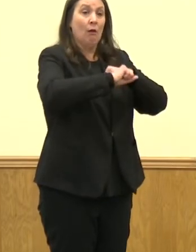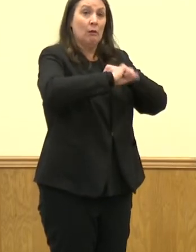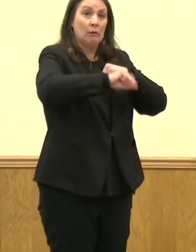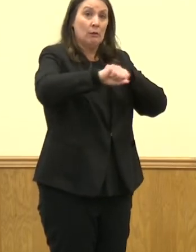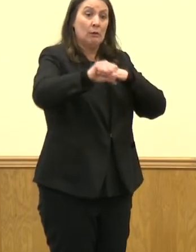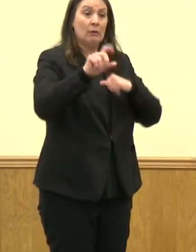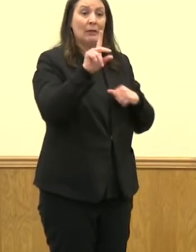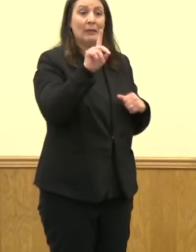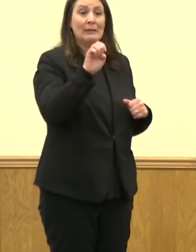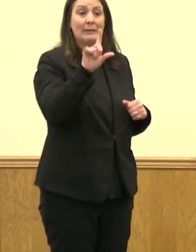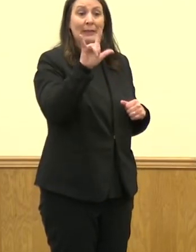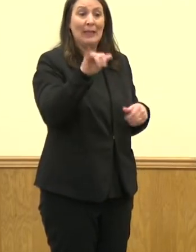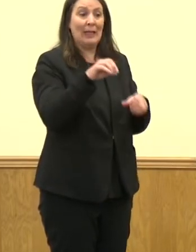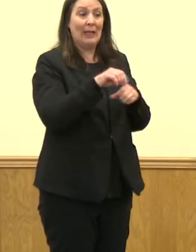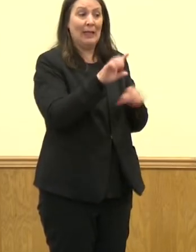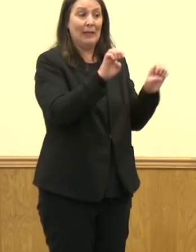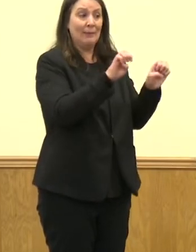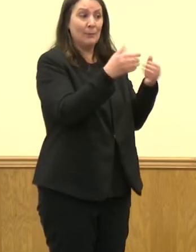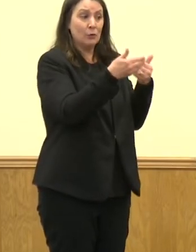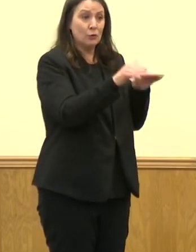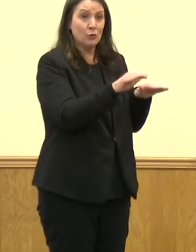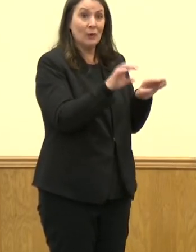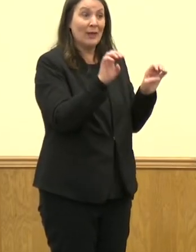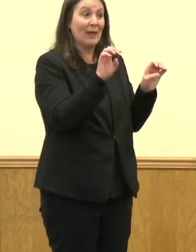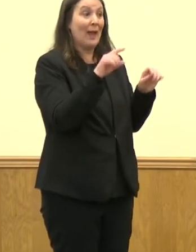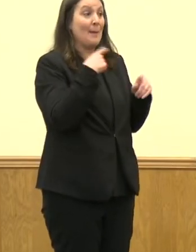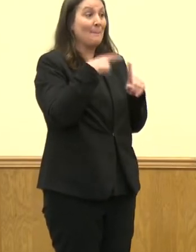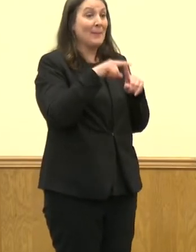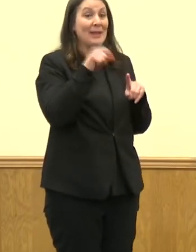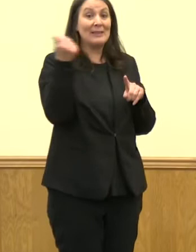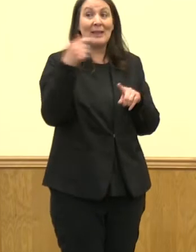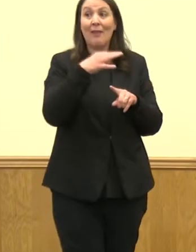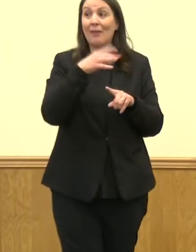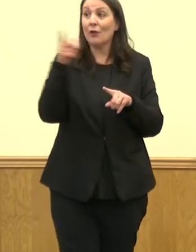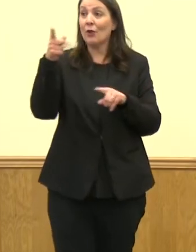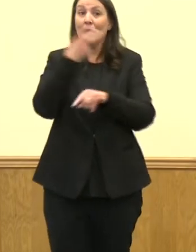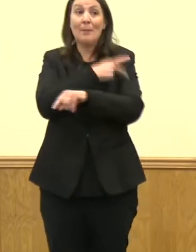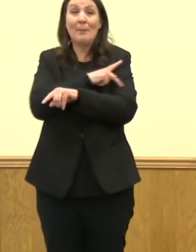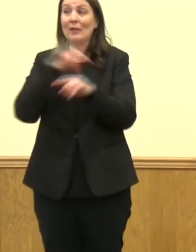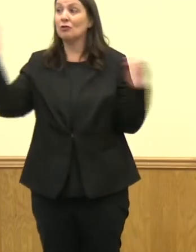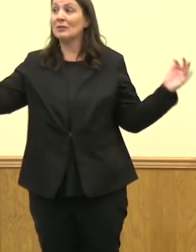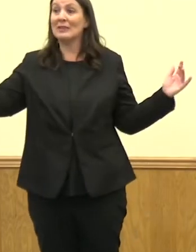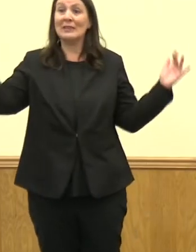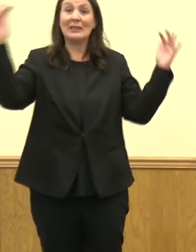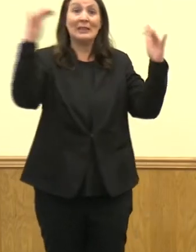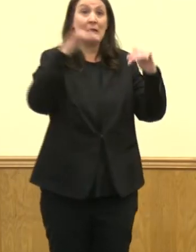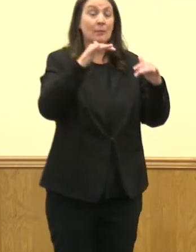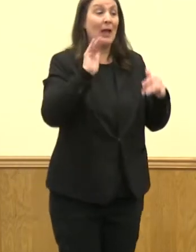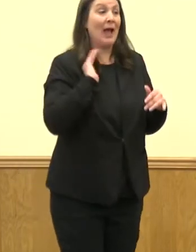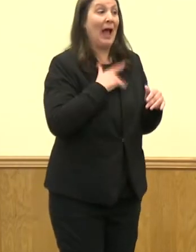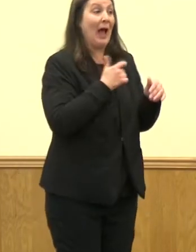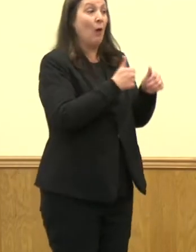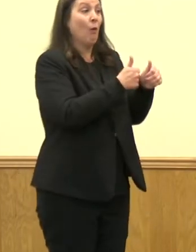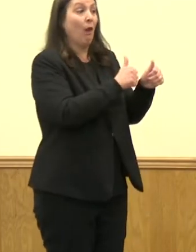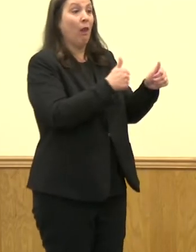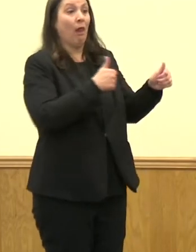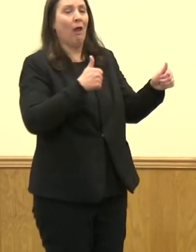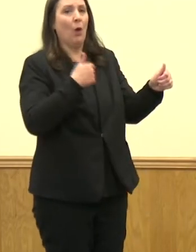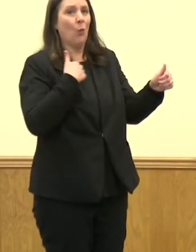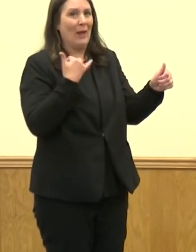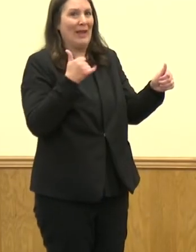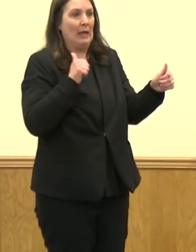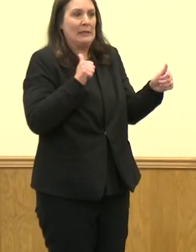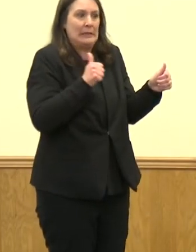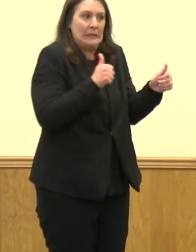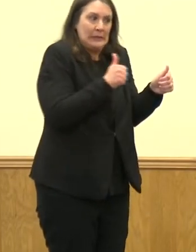department and in bringing patients in from the region. We still do have delays, but they are shorter. We're pleased to be